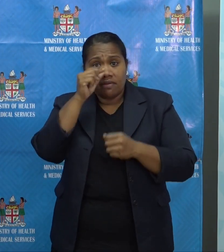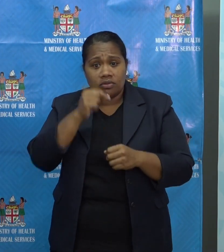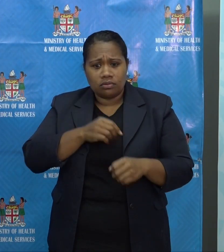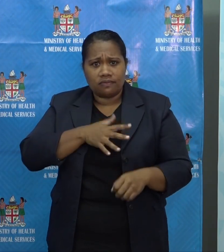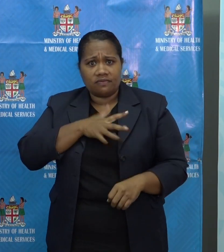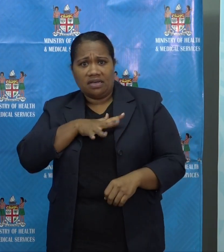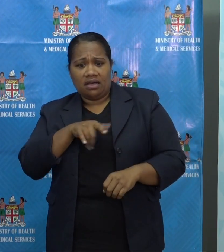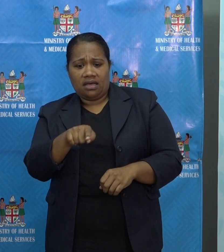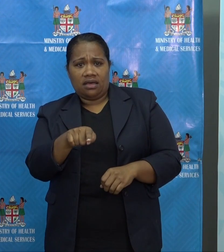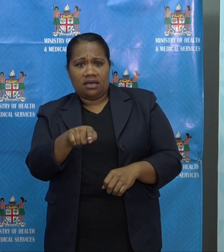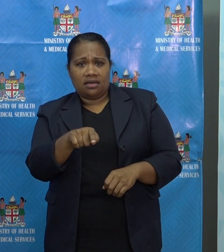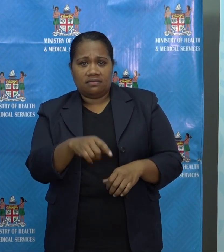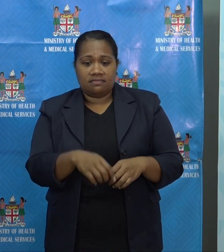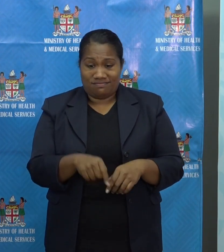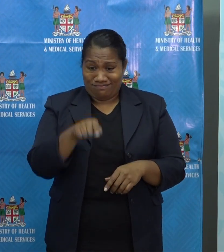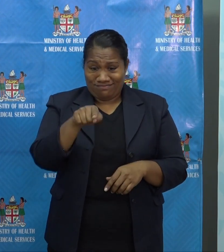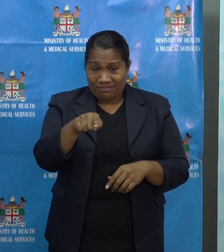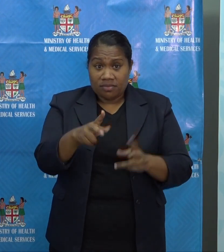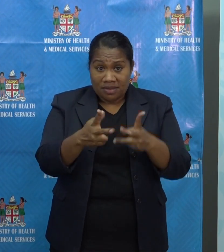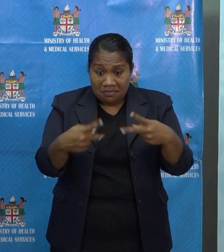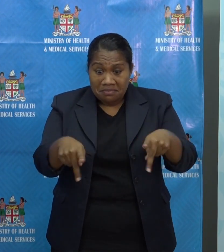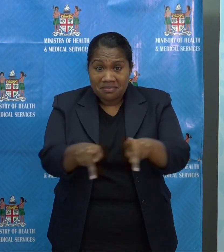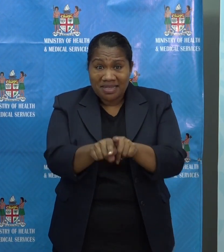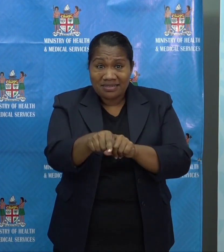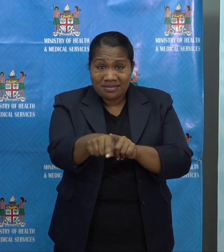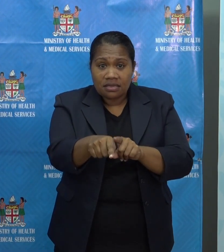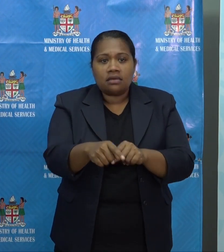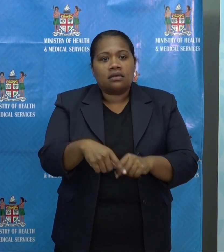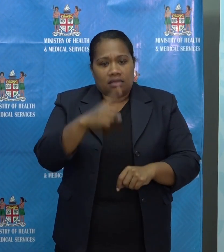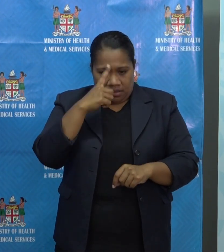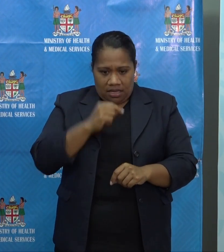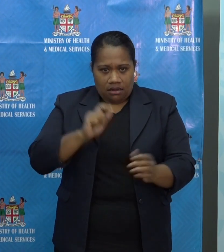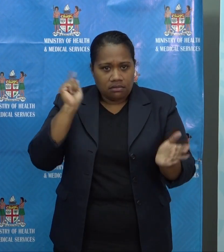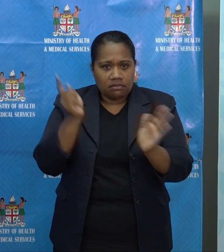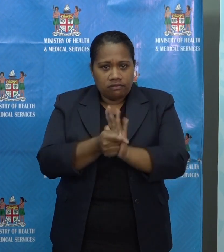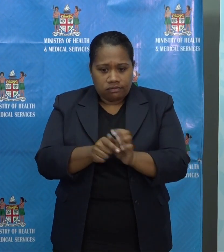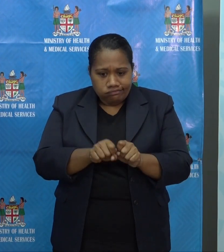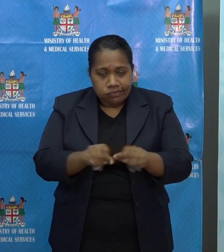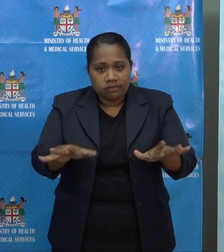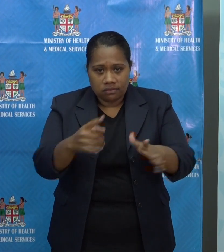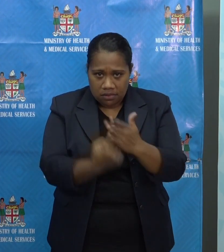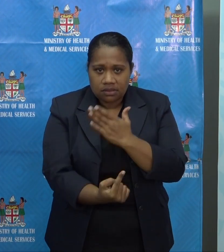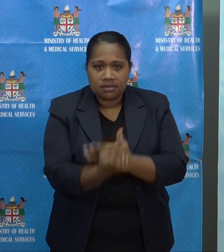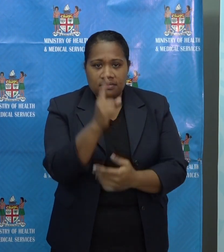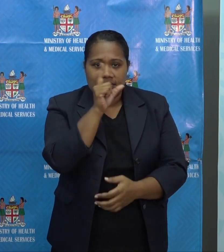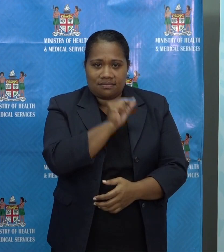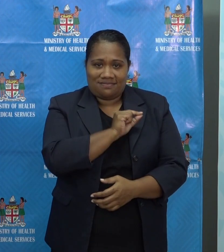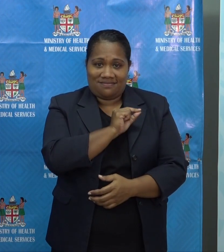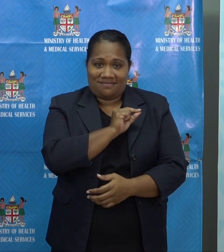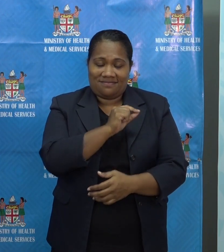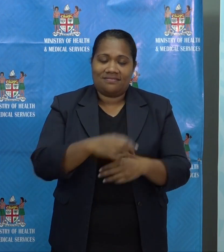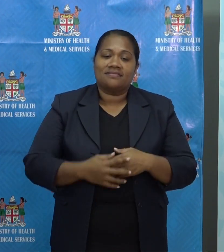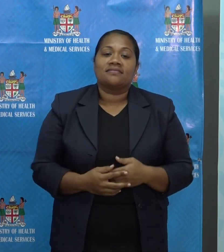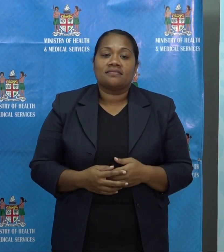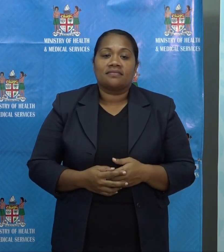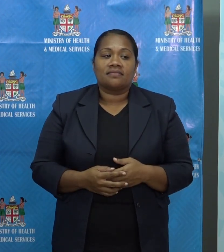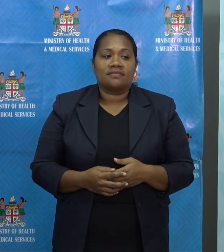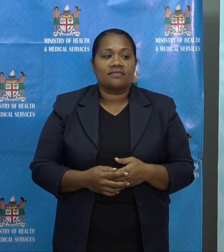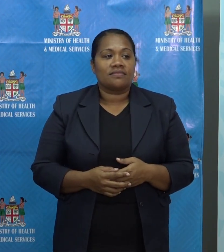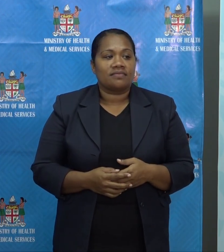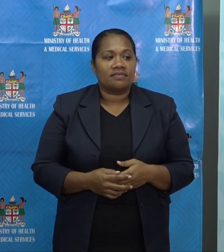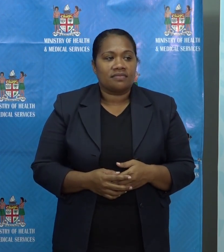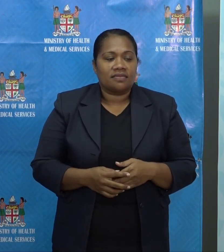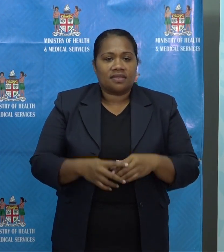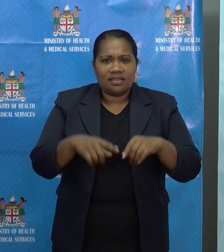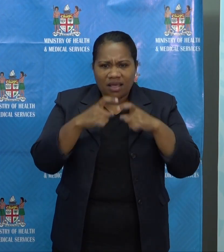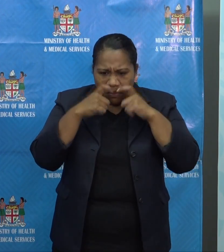maskless crowds are hot spots waiting to happen. As we've seen, all it takes is one person at